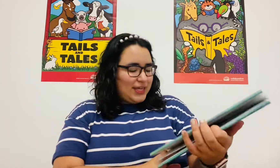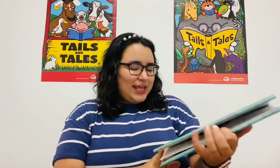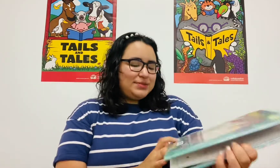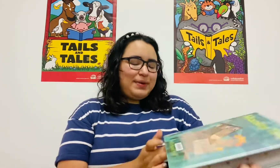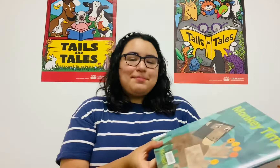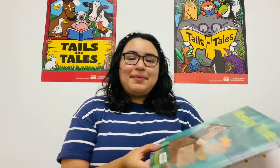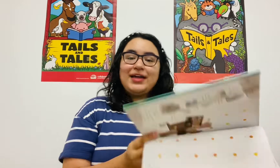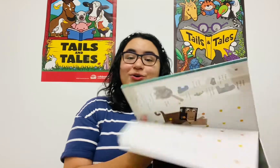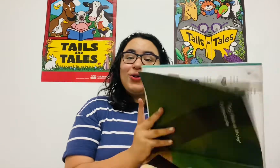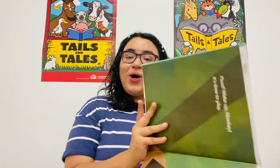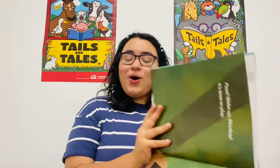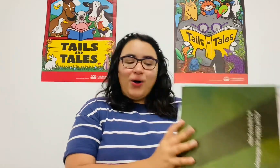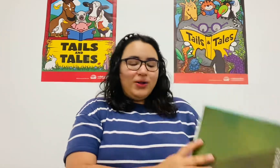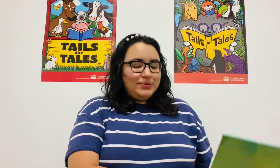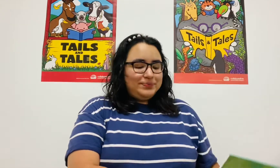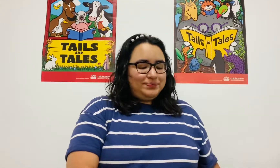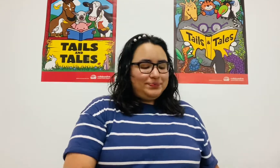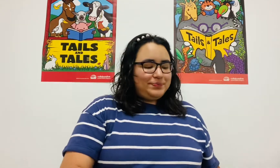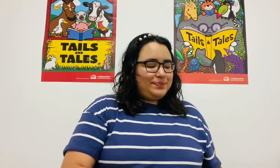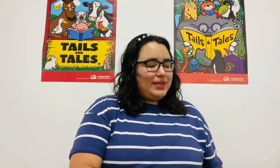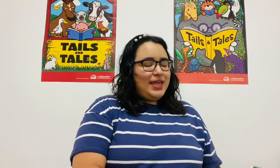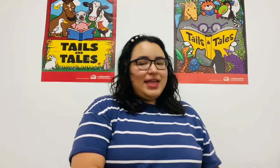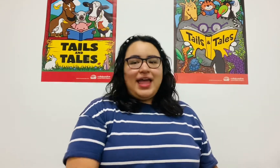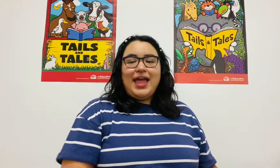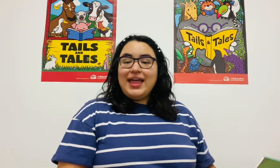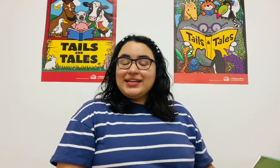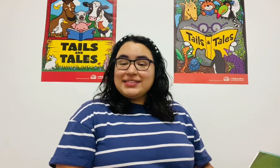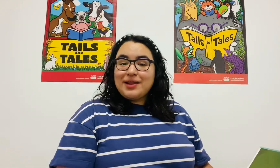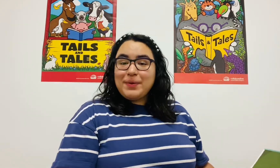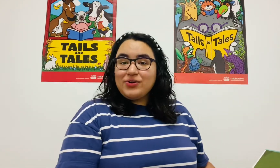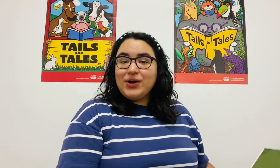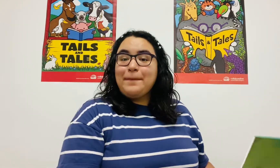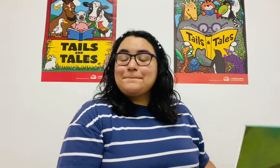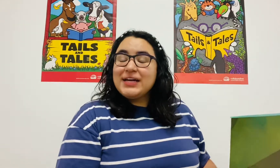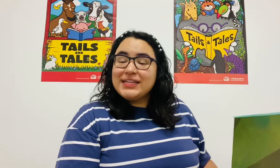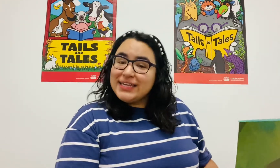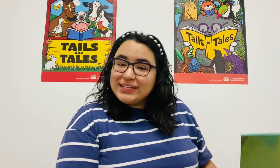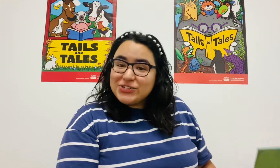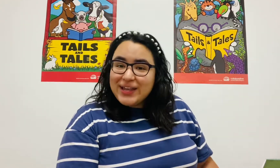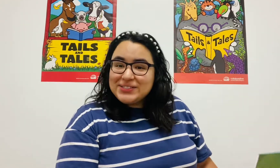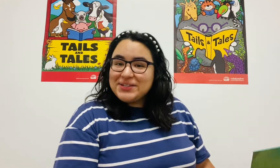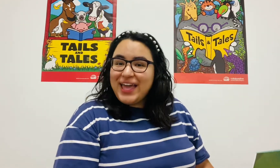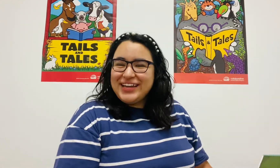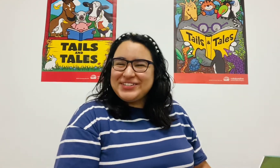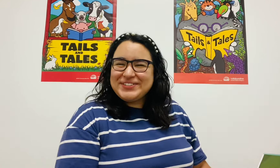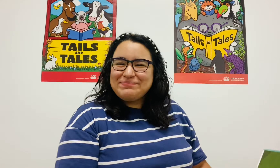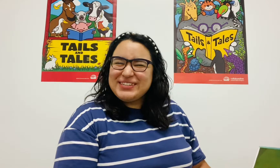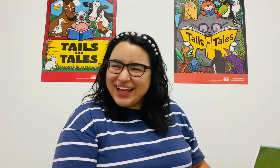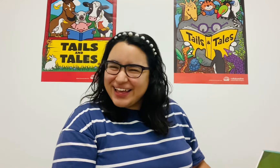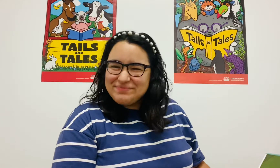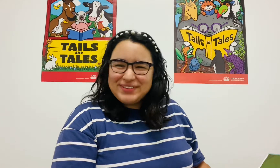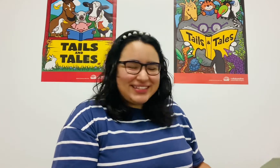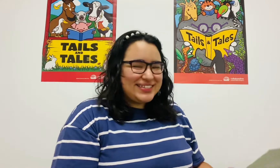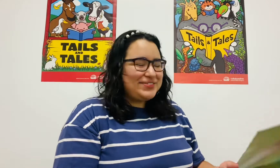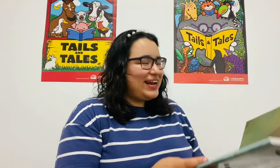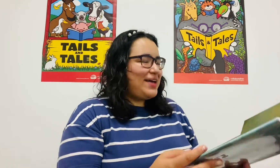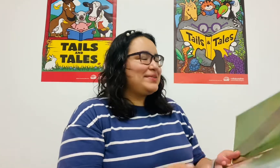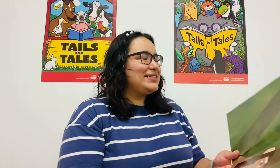is by Michael Hall and it's about a monkey trying to catch some time. Let's see what happens.